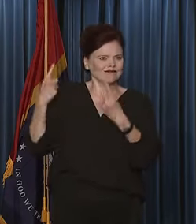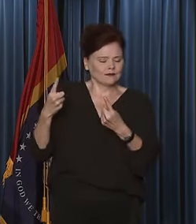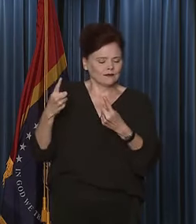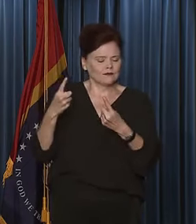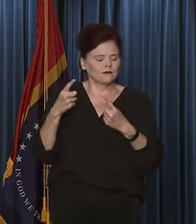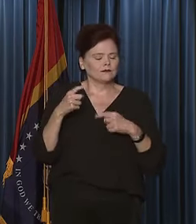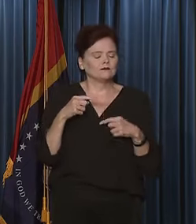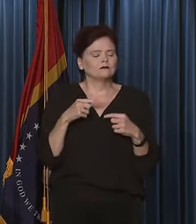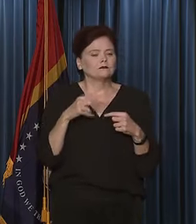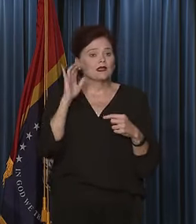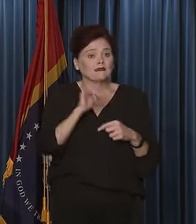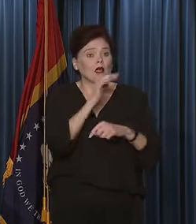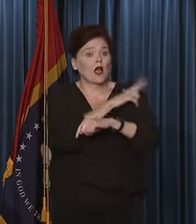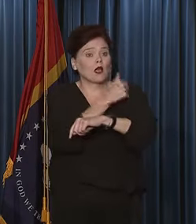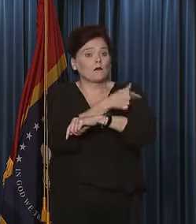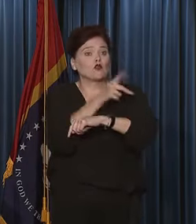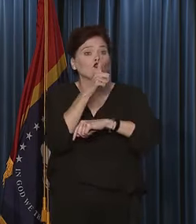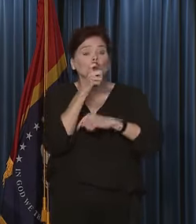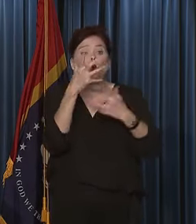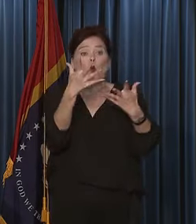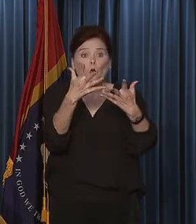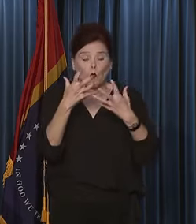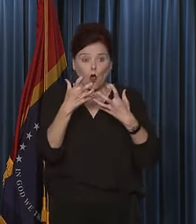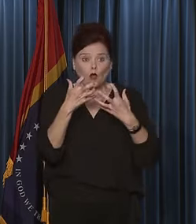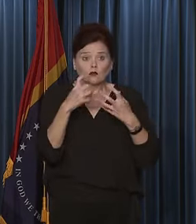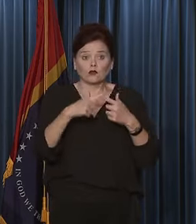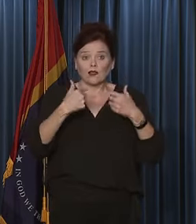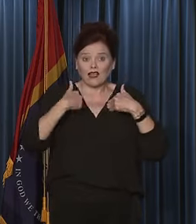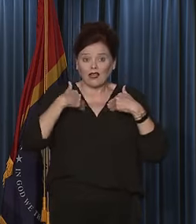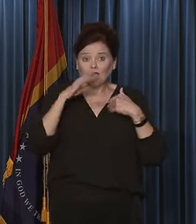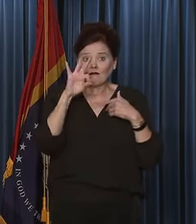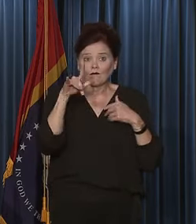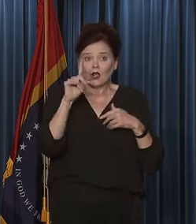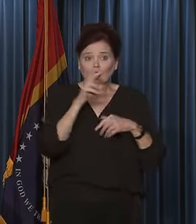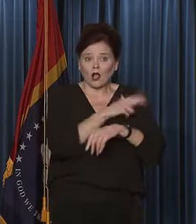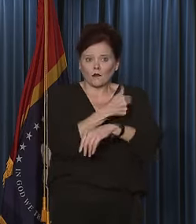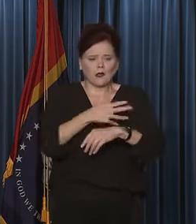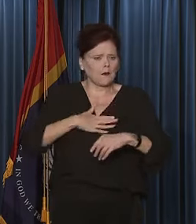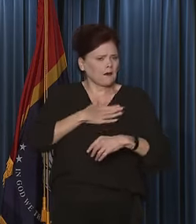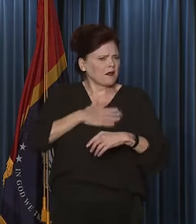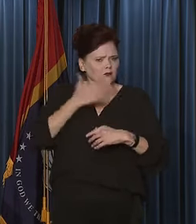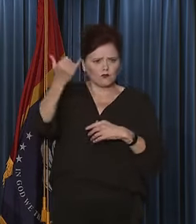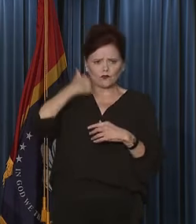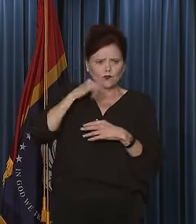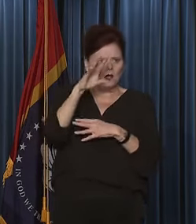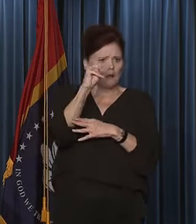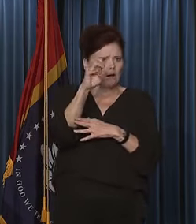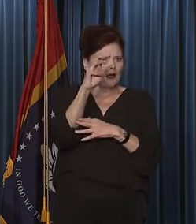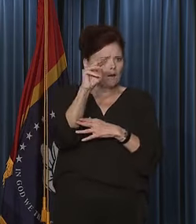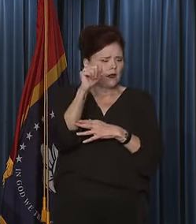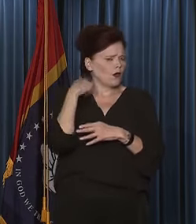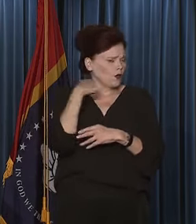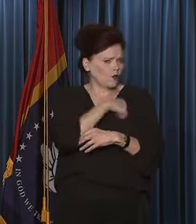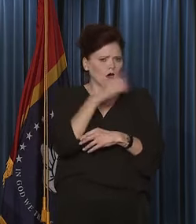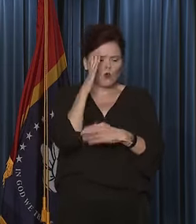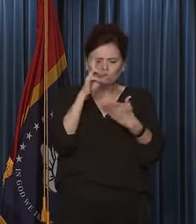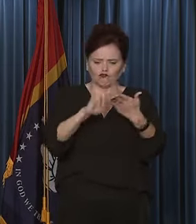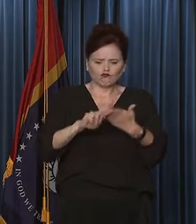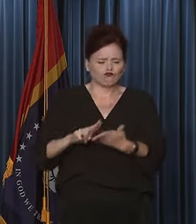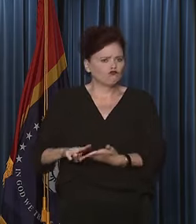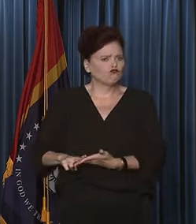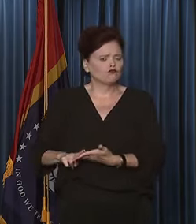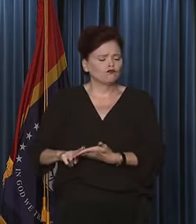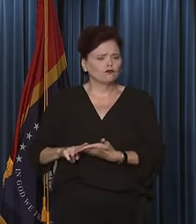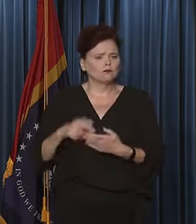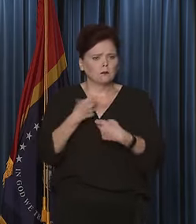those hospitals that want to entertain a field hospital, please call MEMA, and we'll get you enrolled into the system, and we'll